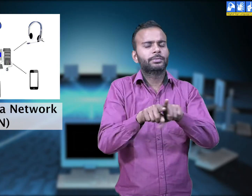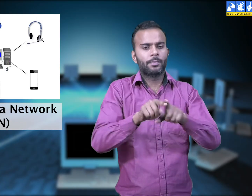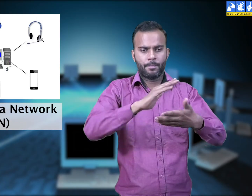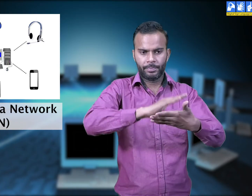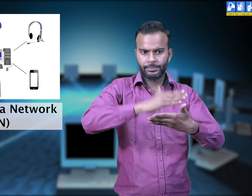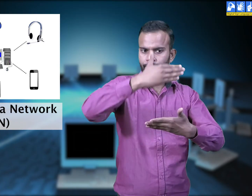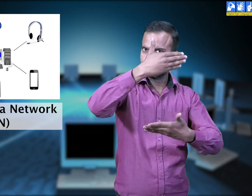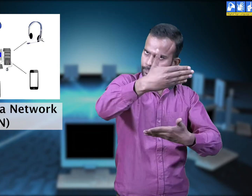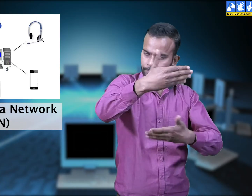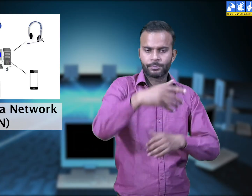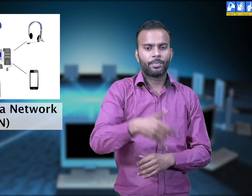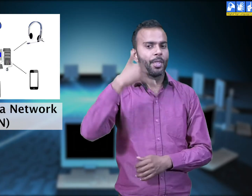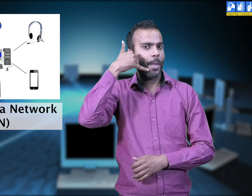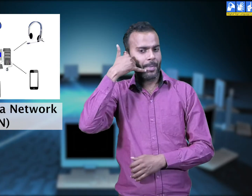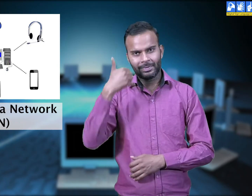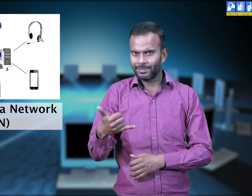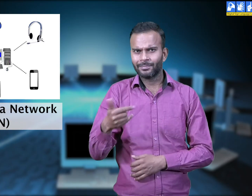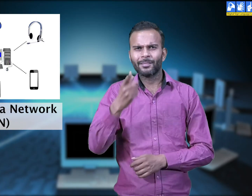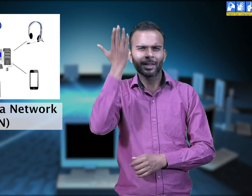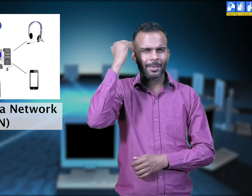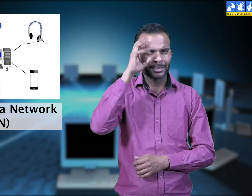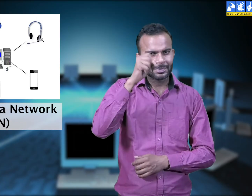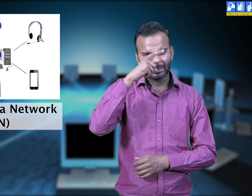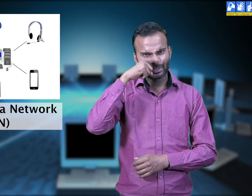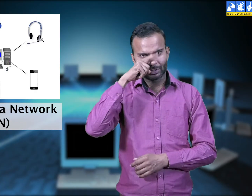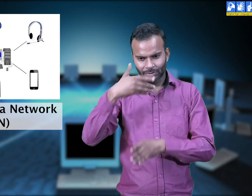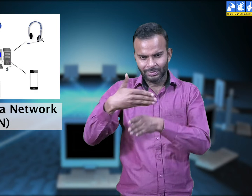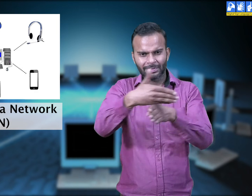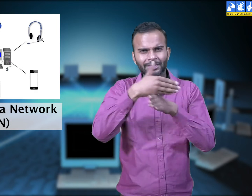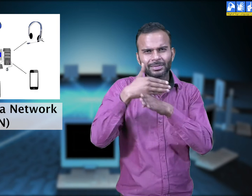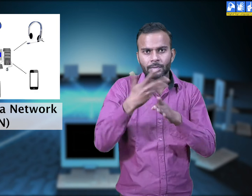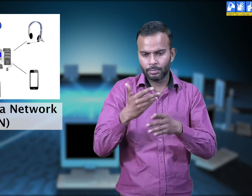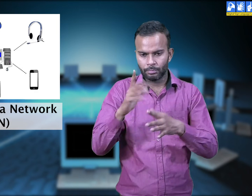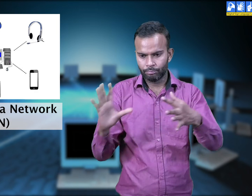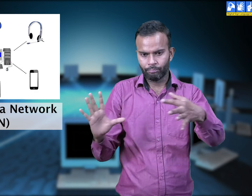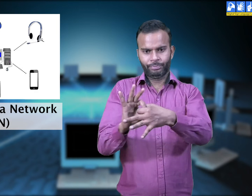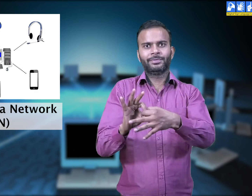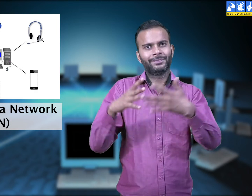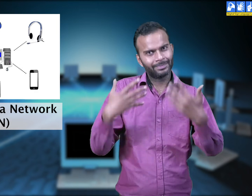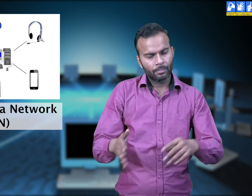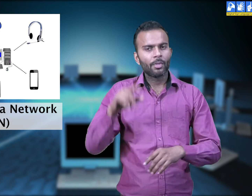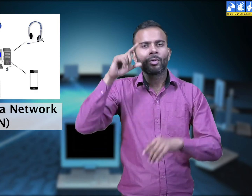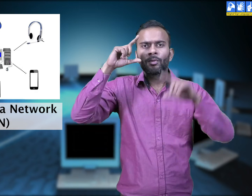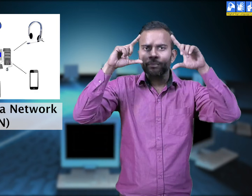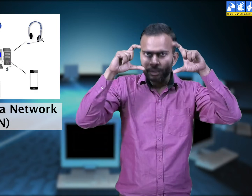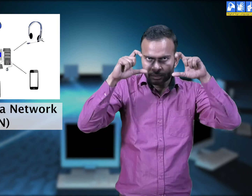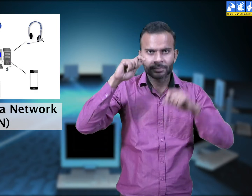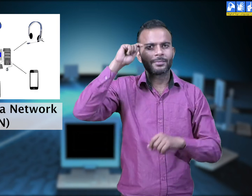personal computers, laptops or mobile phones. This network can